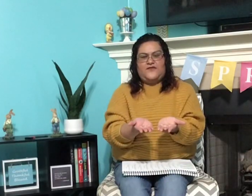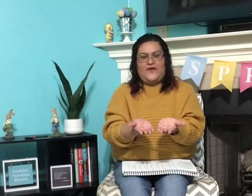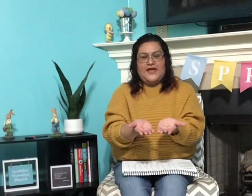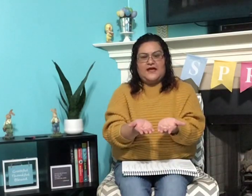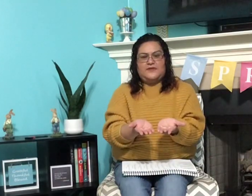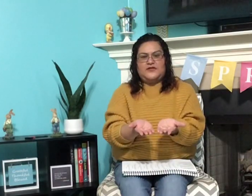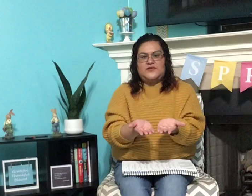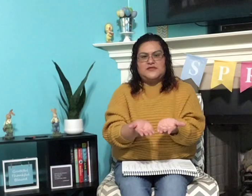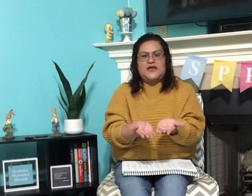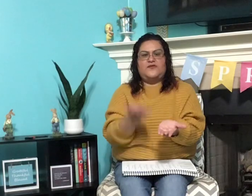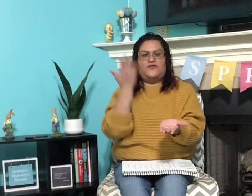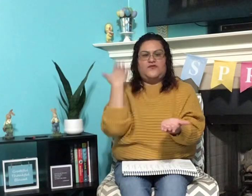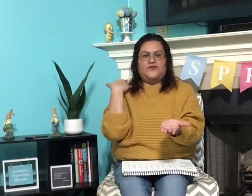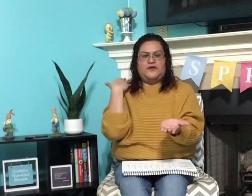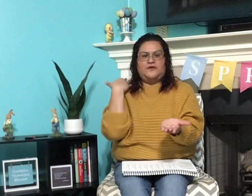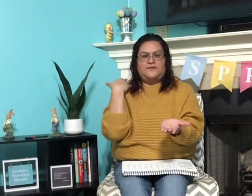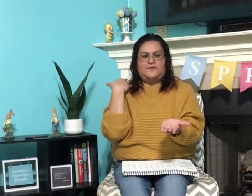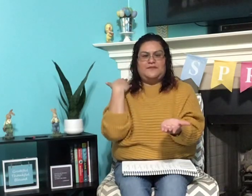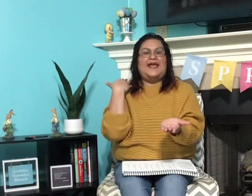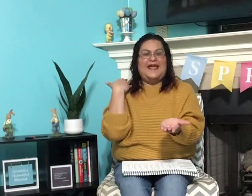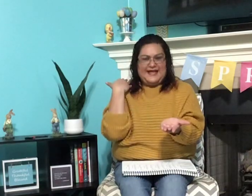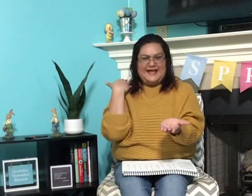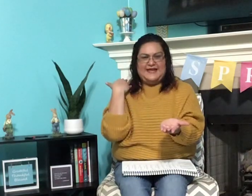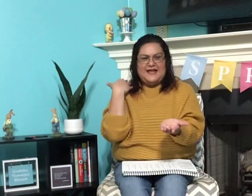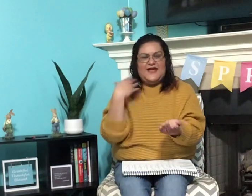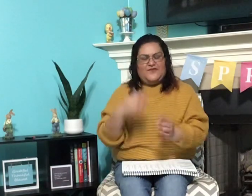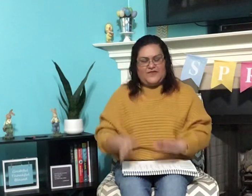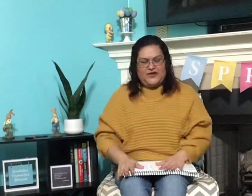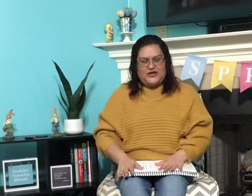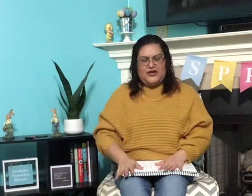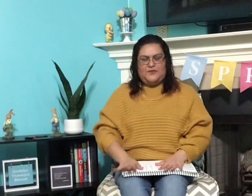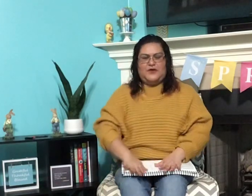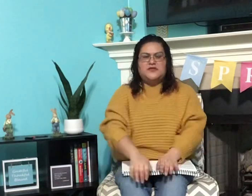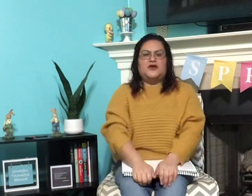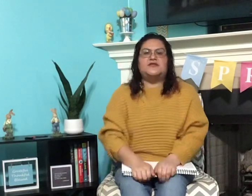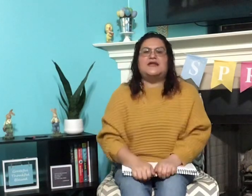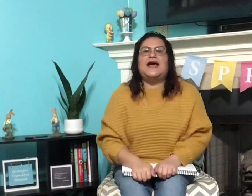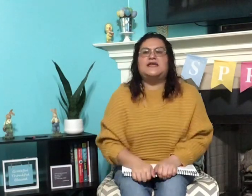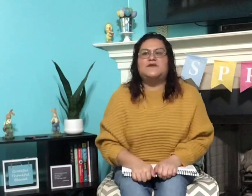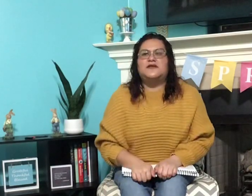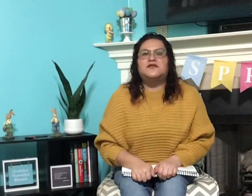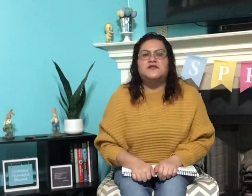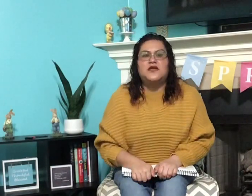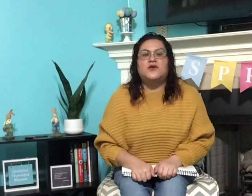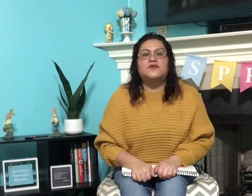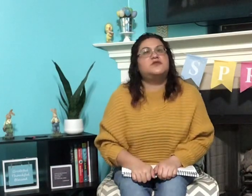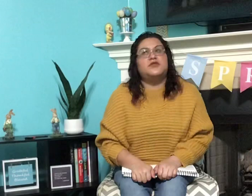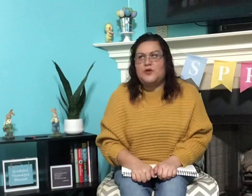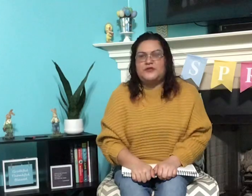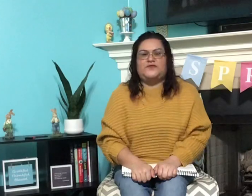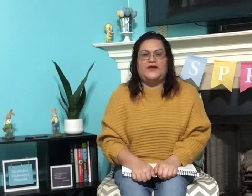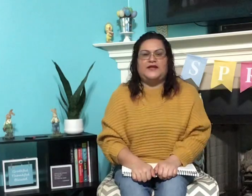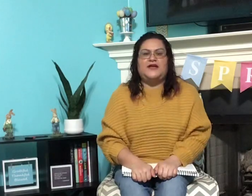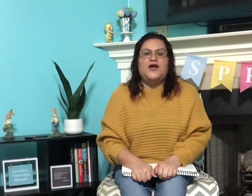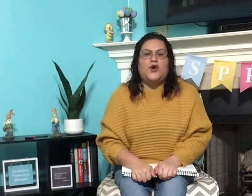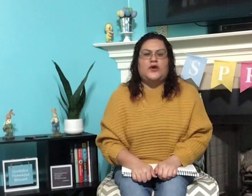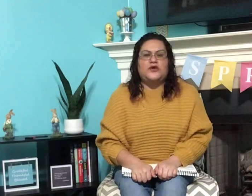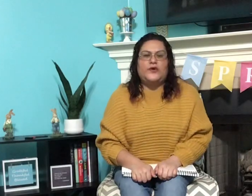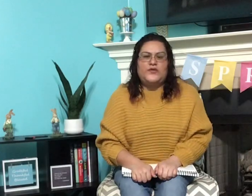fan, but don't say f. An. Very good. Boys and girls, it has been so, so much fun working with you